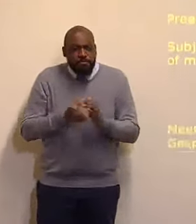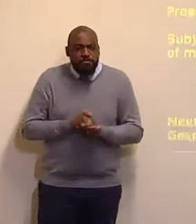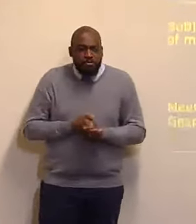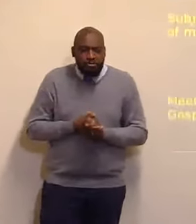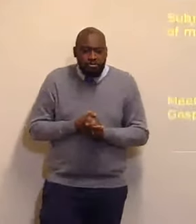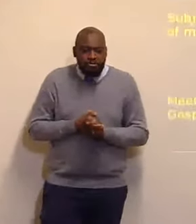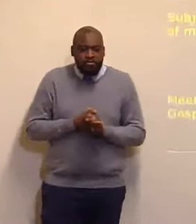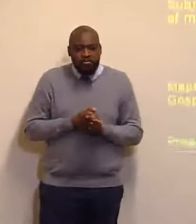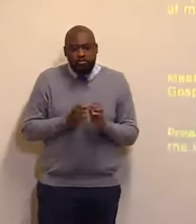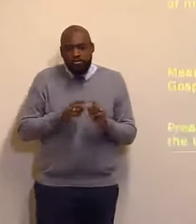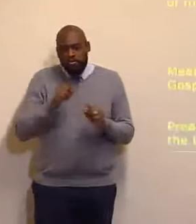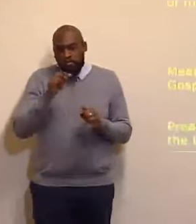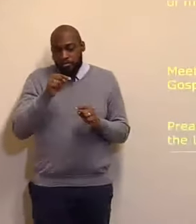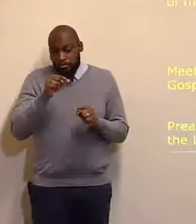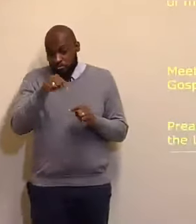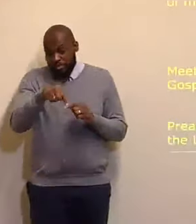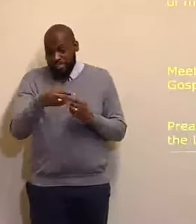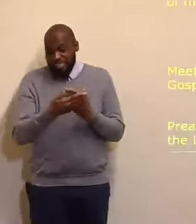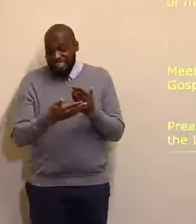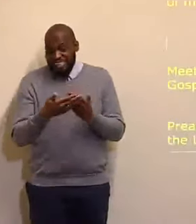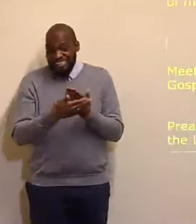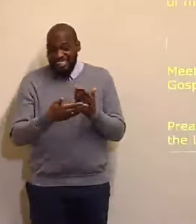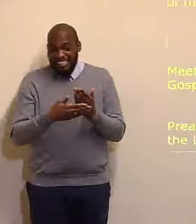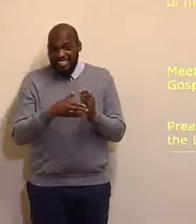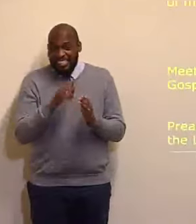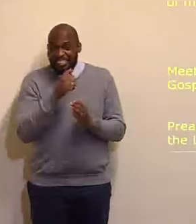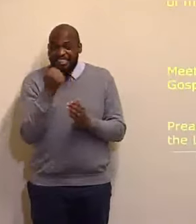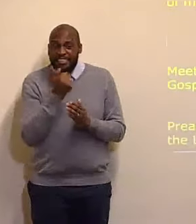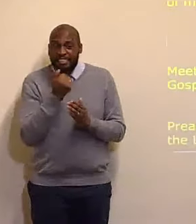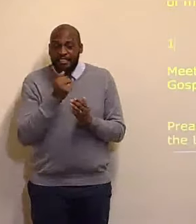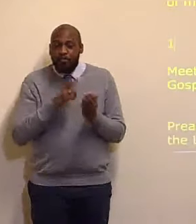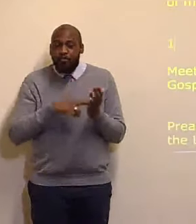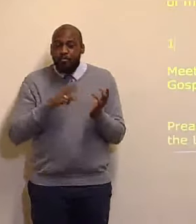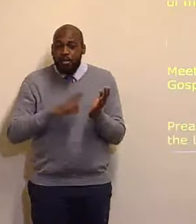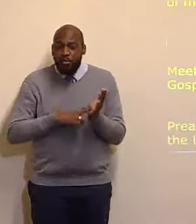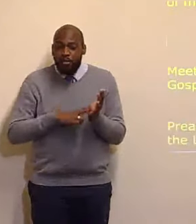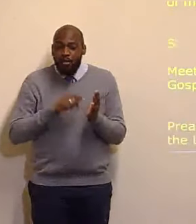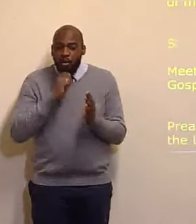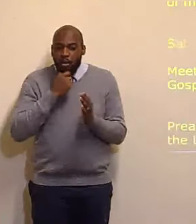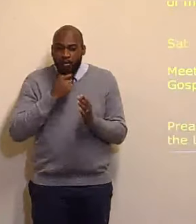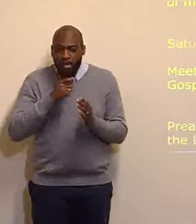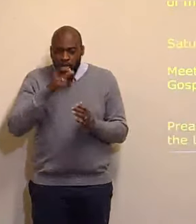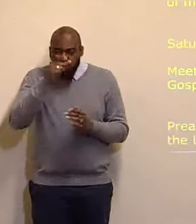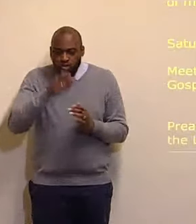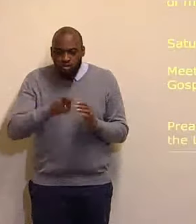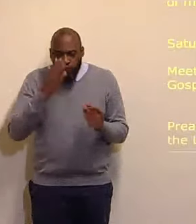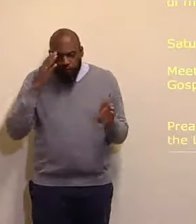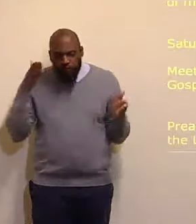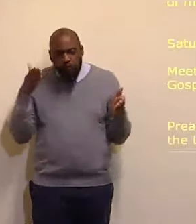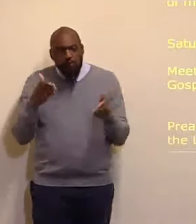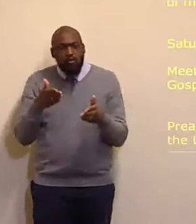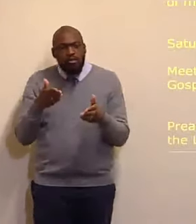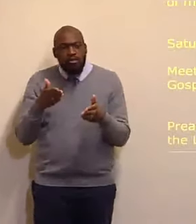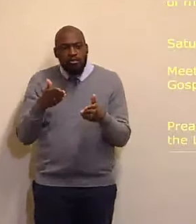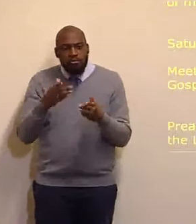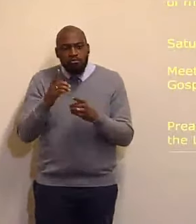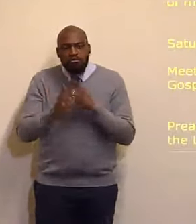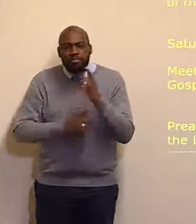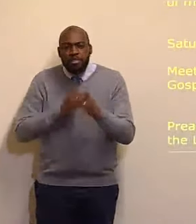This Saturday This 16th November There will be a student Forgust meeting At 7pm When Professor